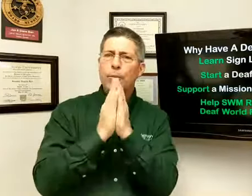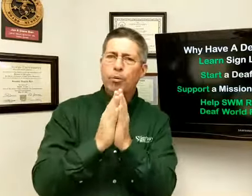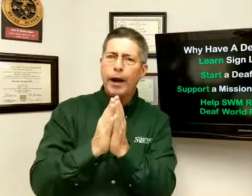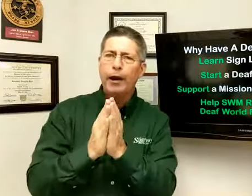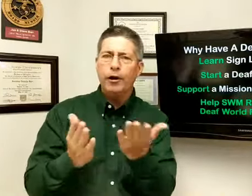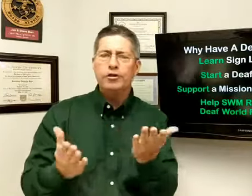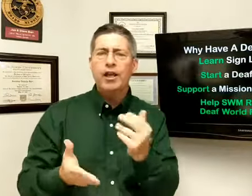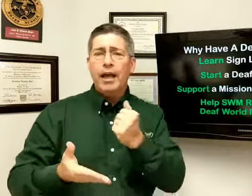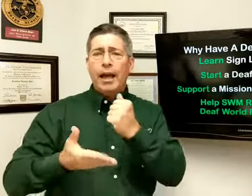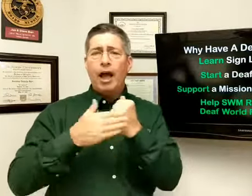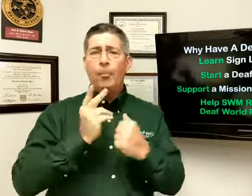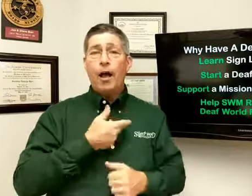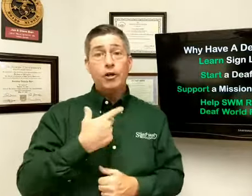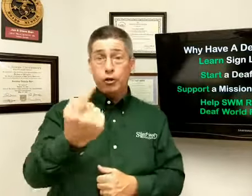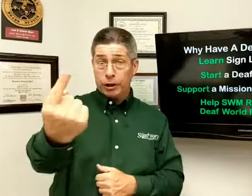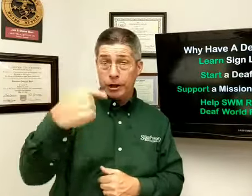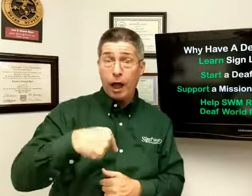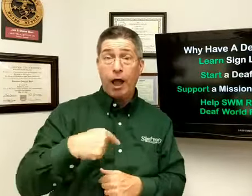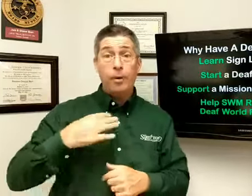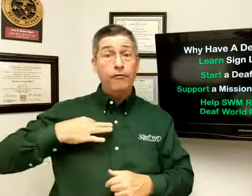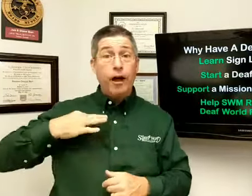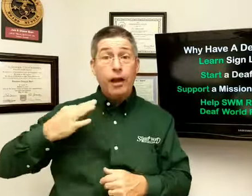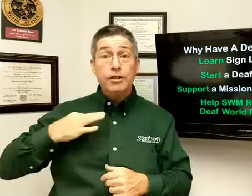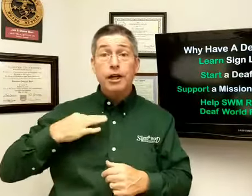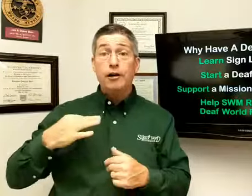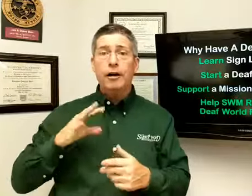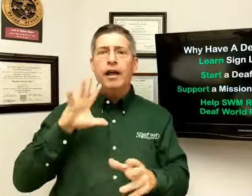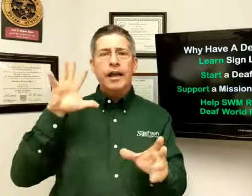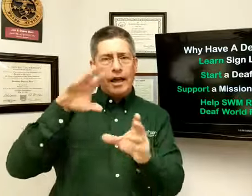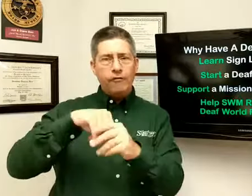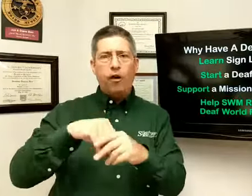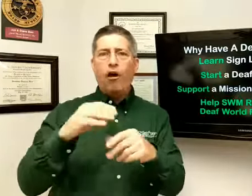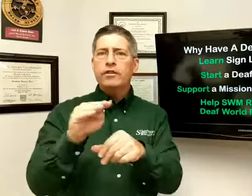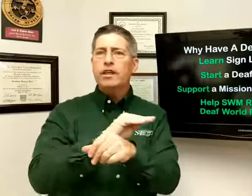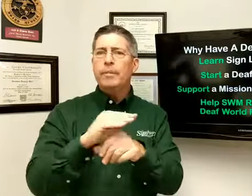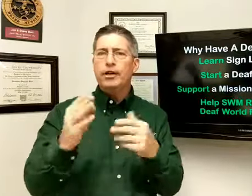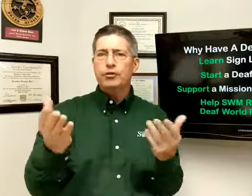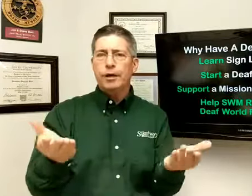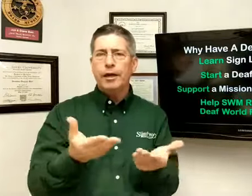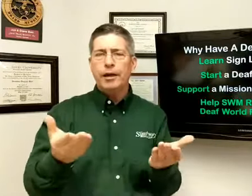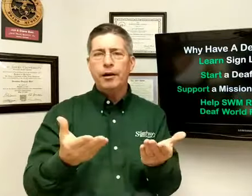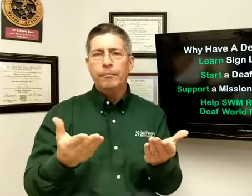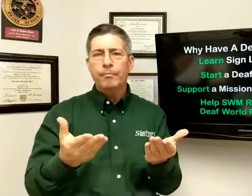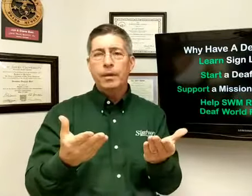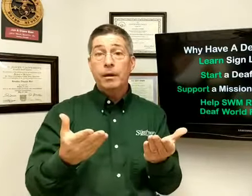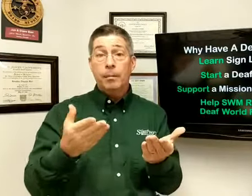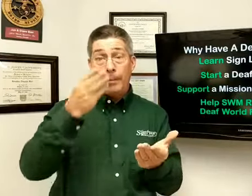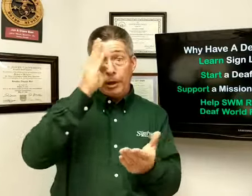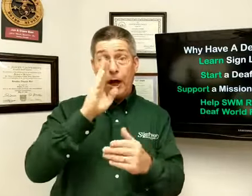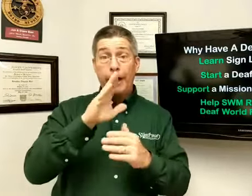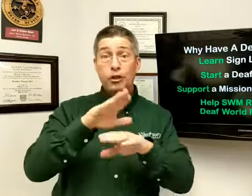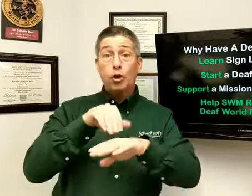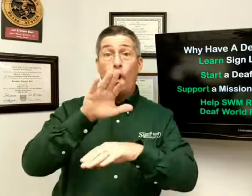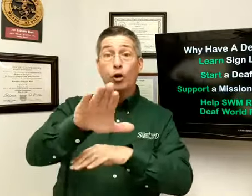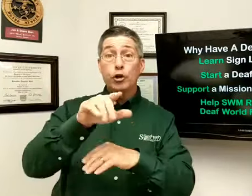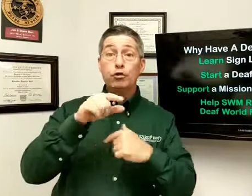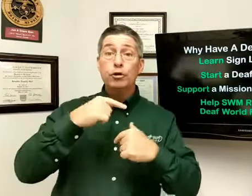prayers. Help us. You can come and volunteer and get involved in the ministry here. Maybe God has called you to